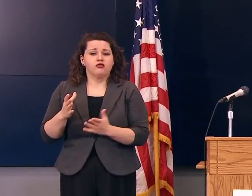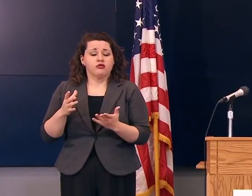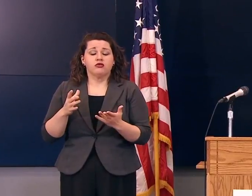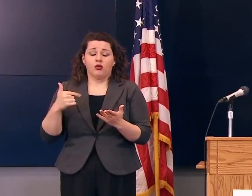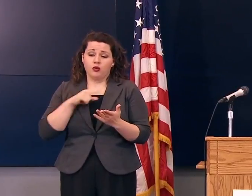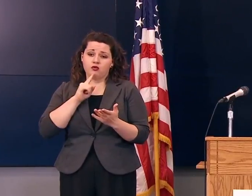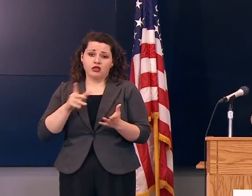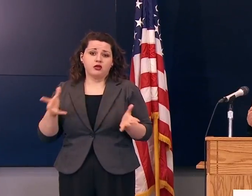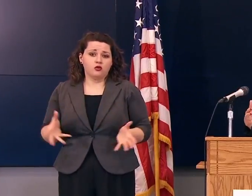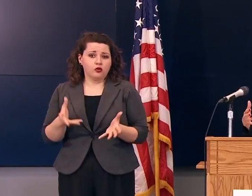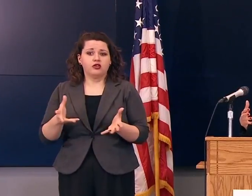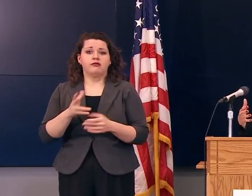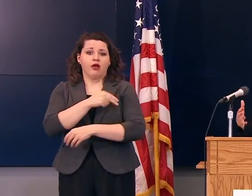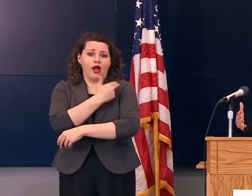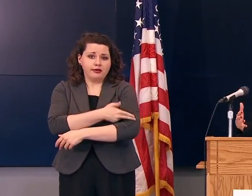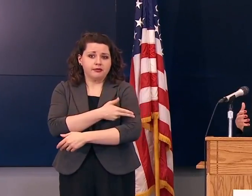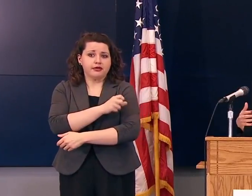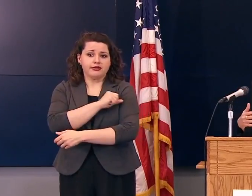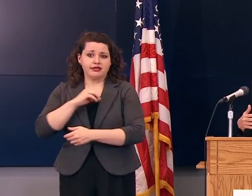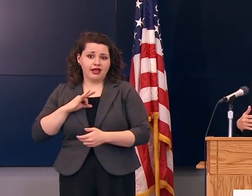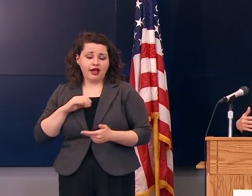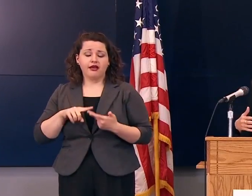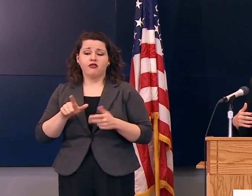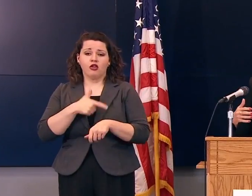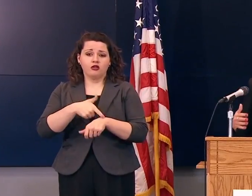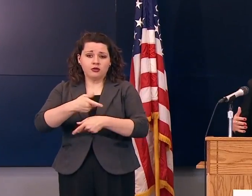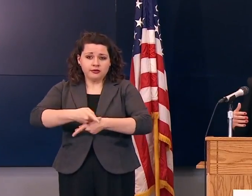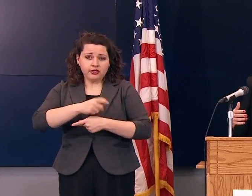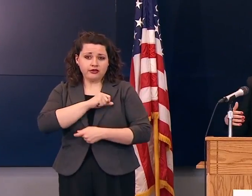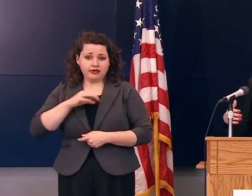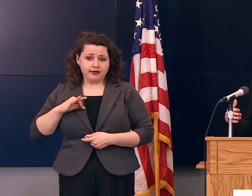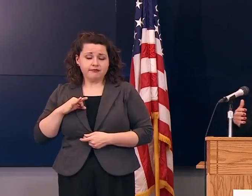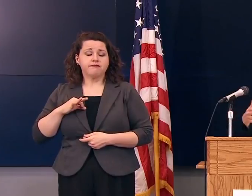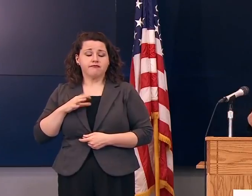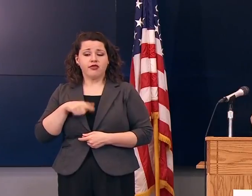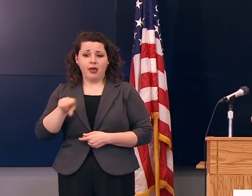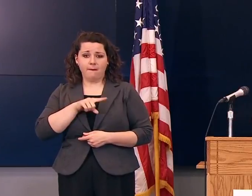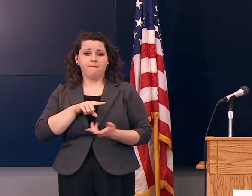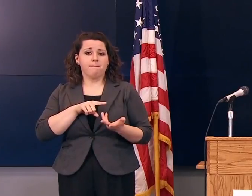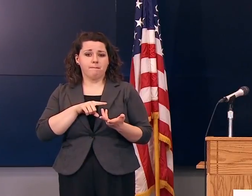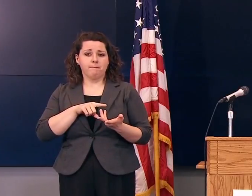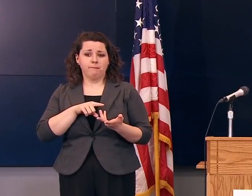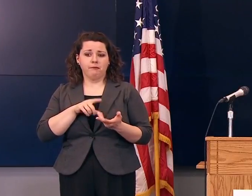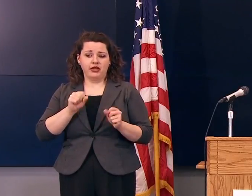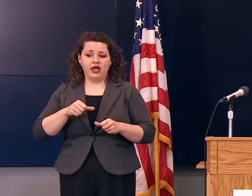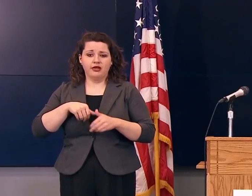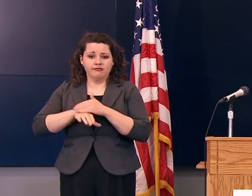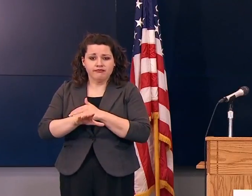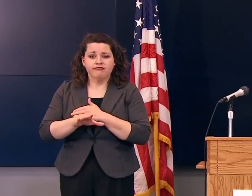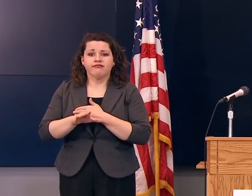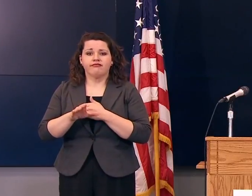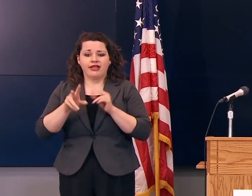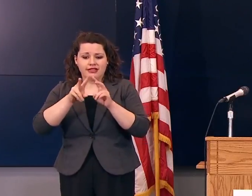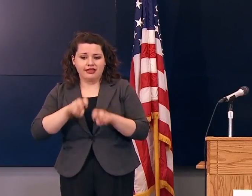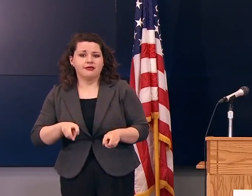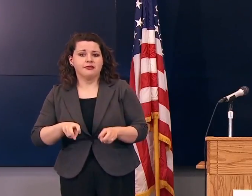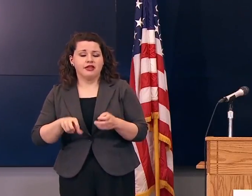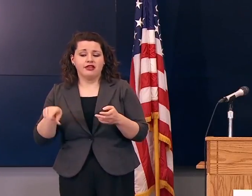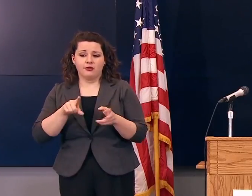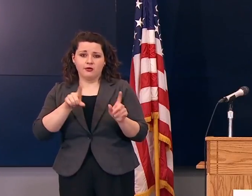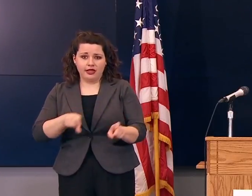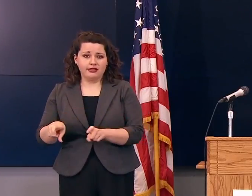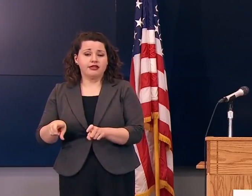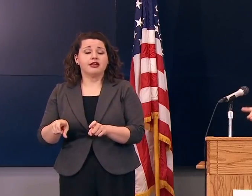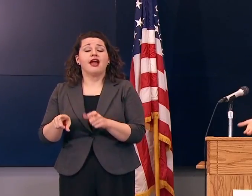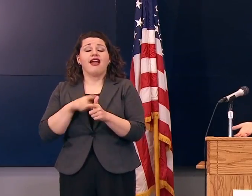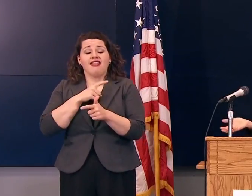are encouraging hospital staff and long-term care staff to get in there and to do the assessment and get tested